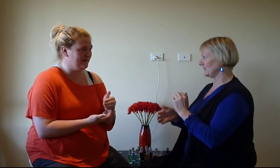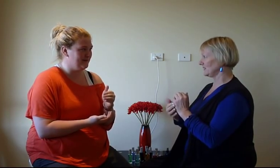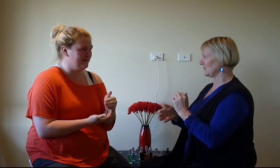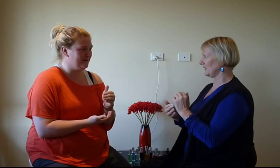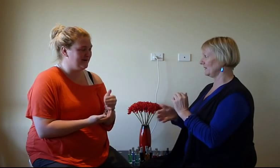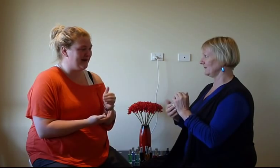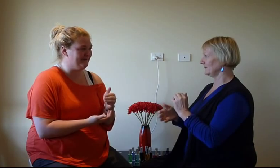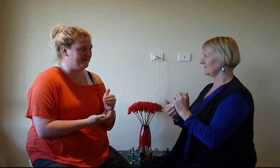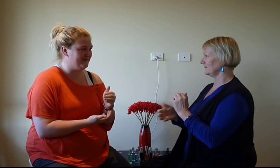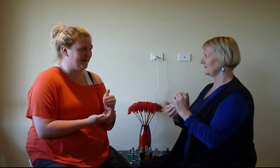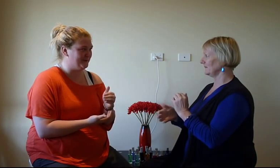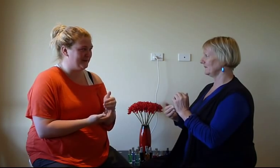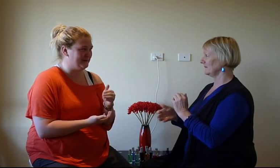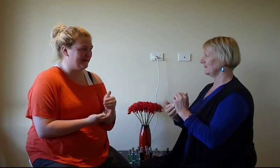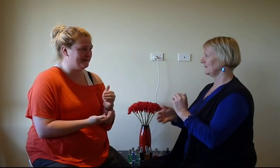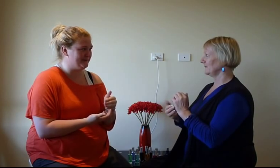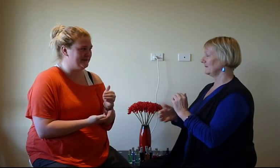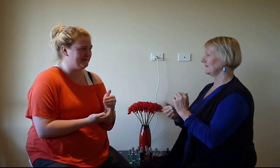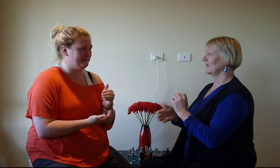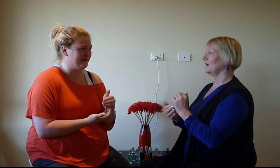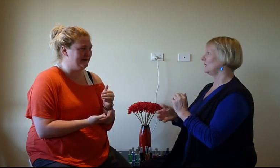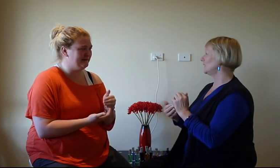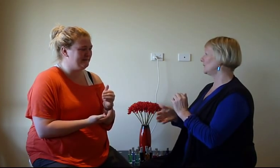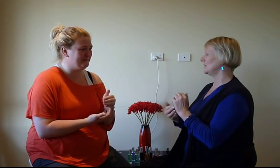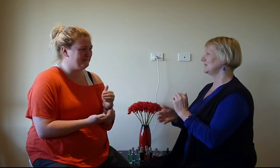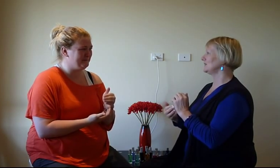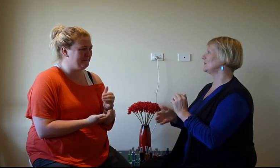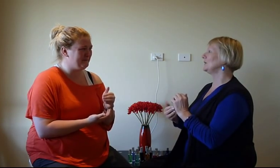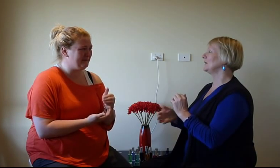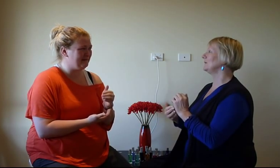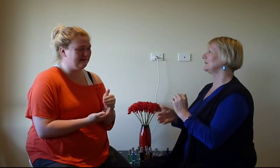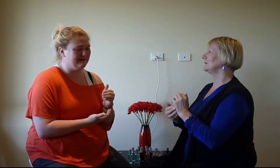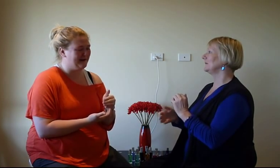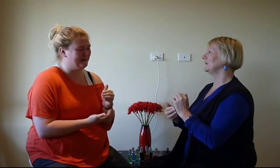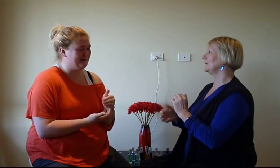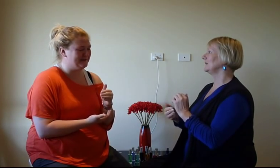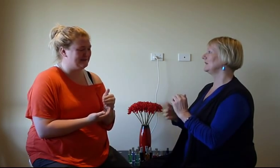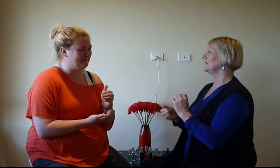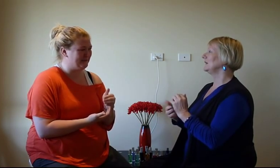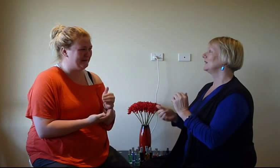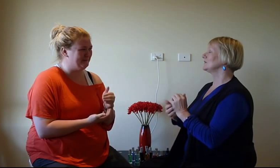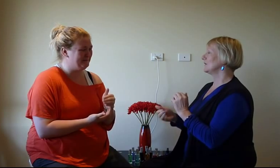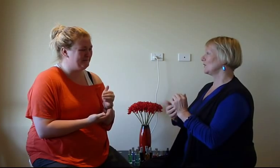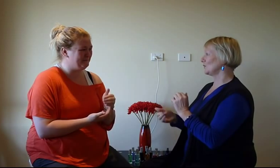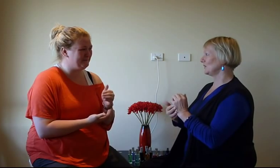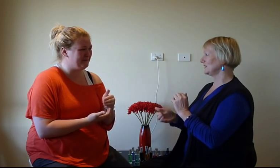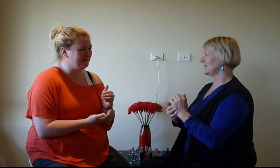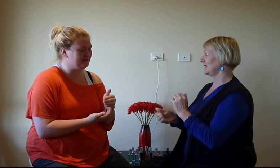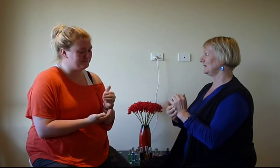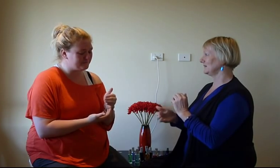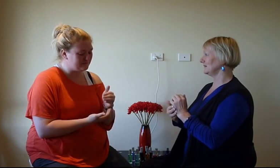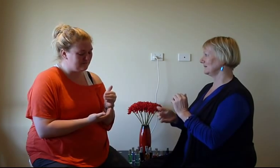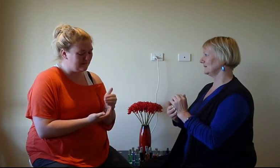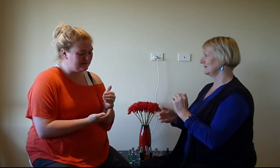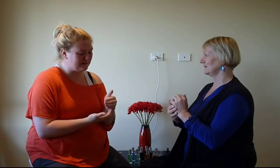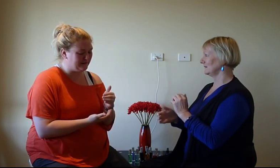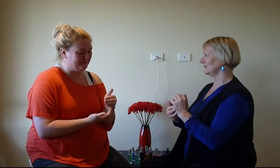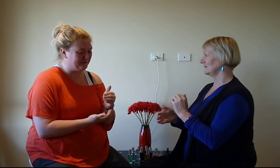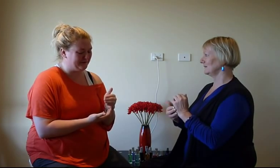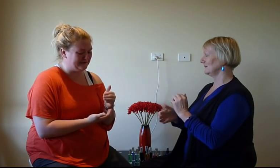disappointed i have this fear that all my clients will be disappointed. I don't want to disappoint one. I don't want to disappoint them. So I've got all this sadness. So I've got all this